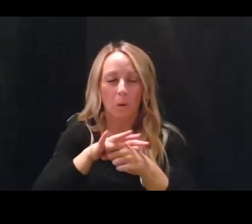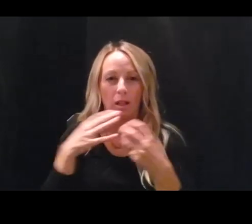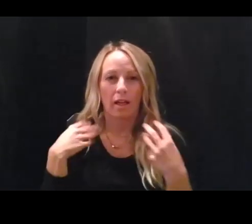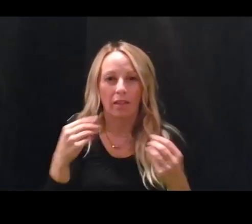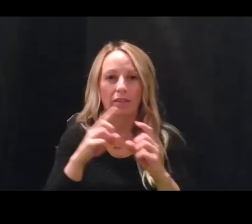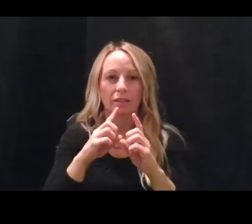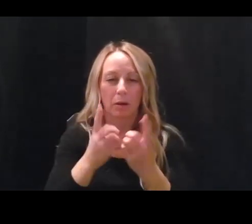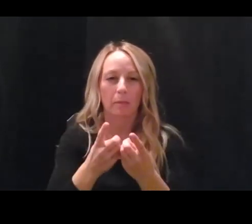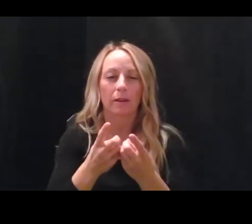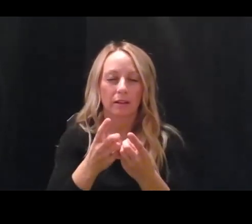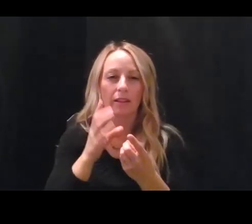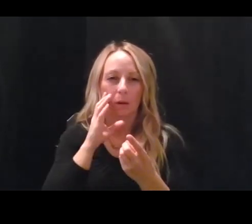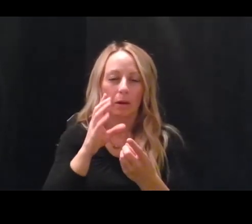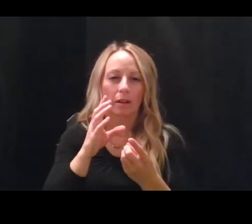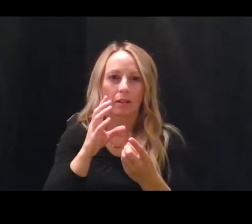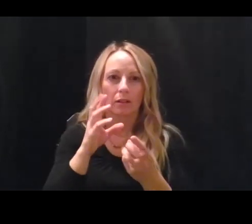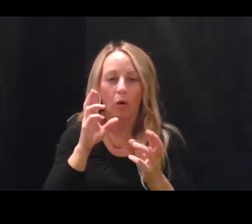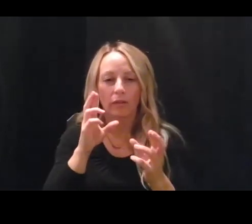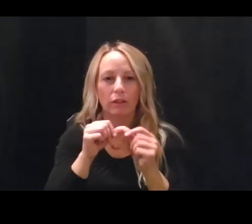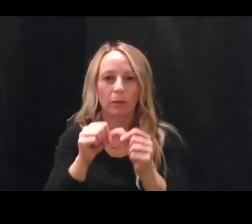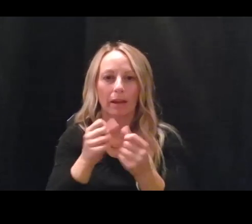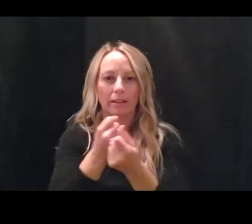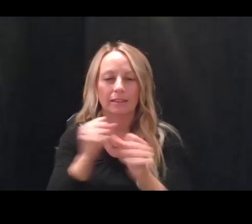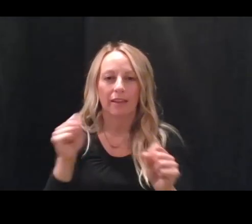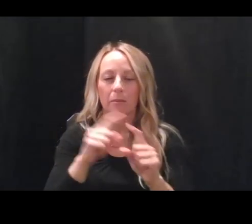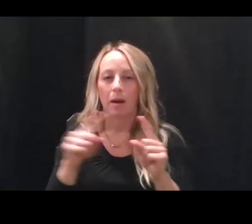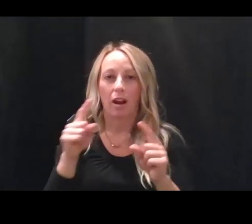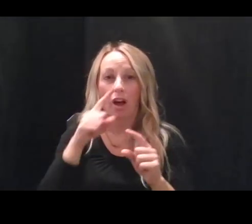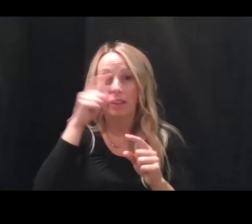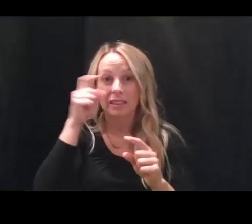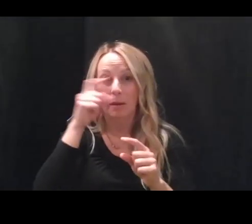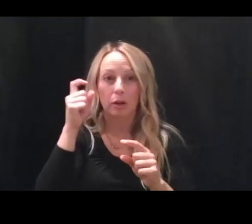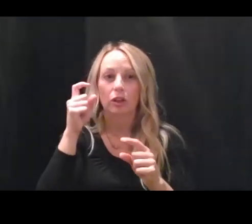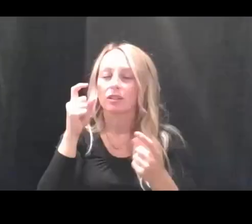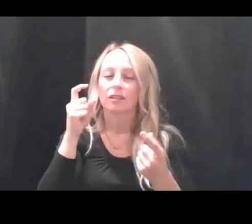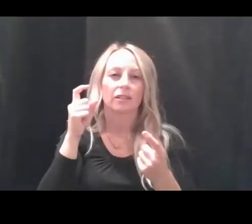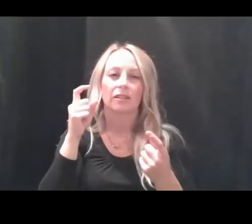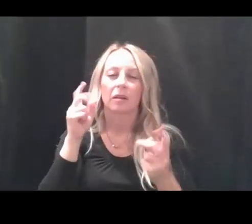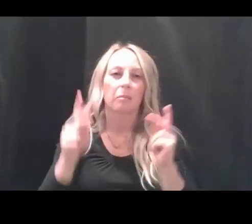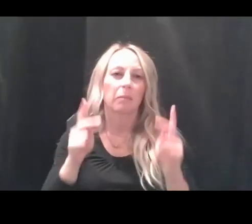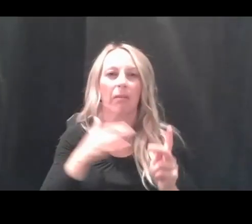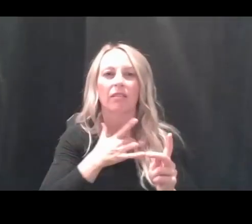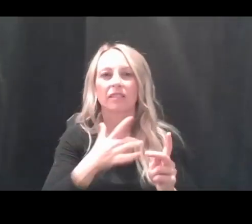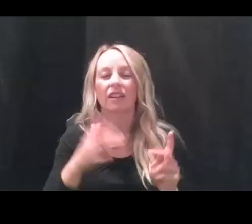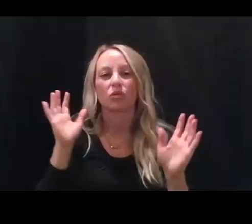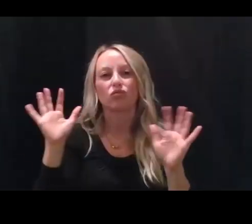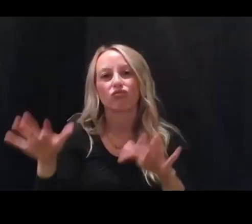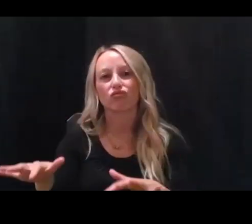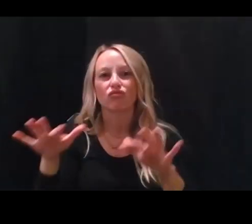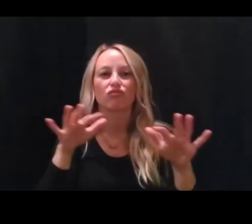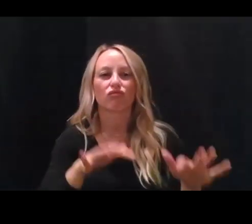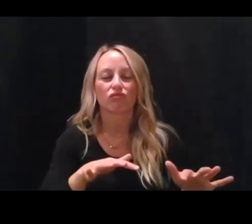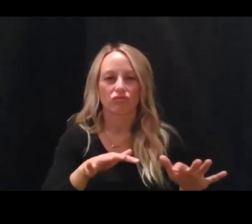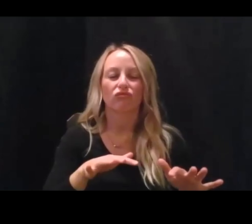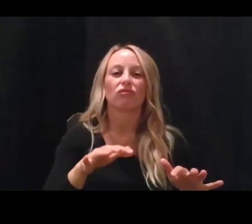safe from the virus. But it's clear, uh, that over the summer that discipline has eroded, uh, and hence we've had the July peak and now the